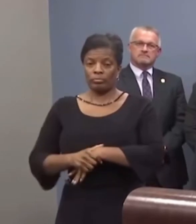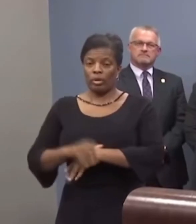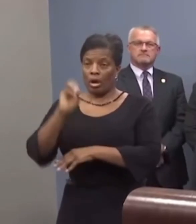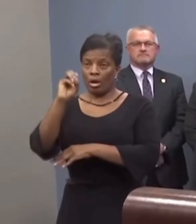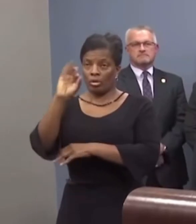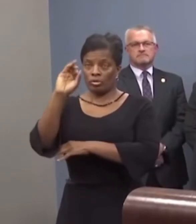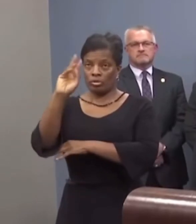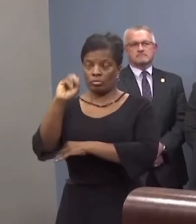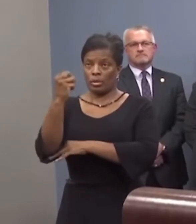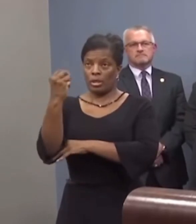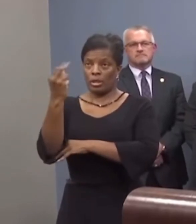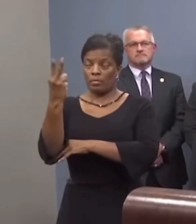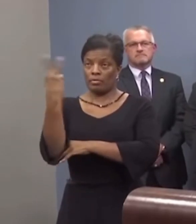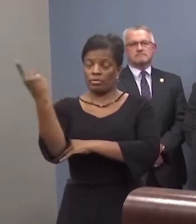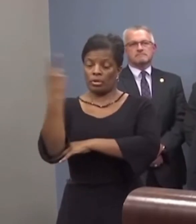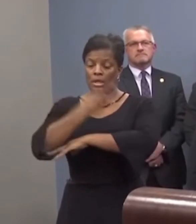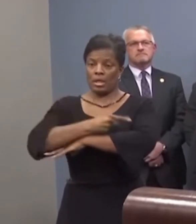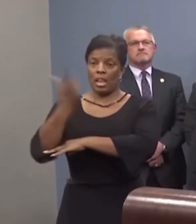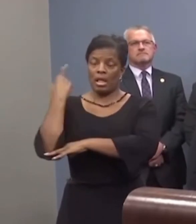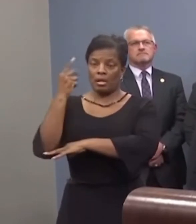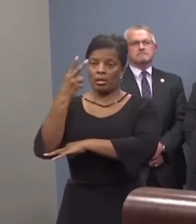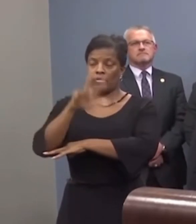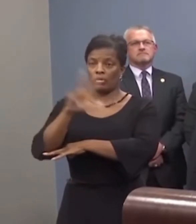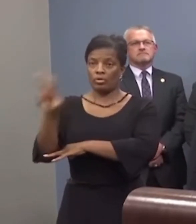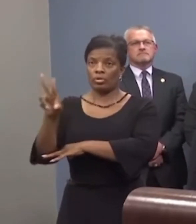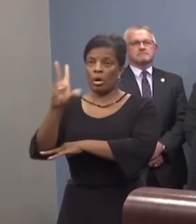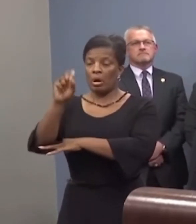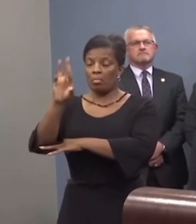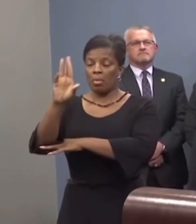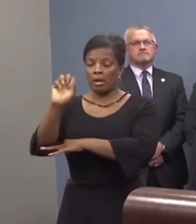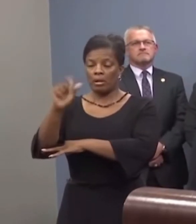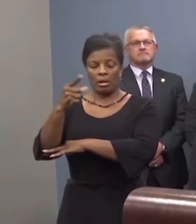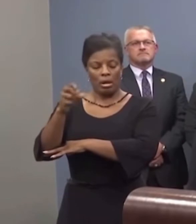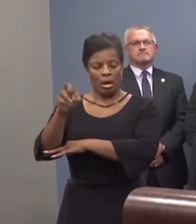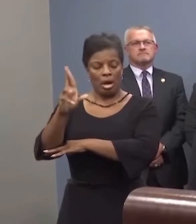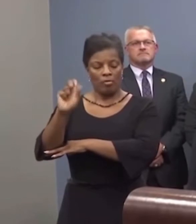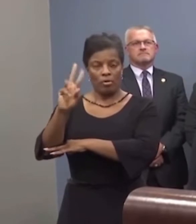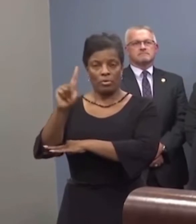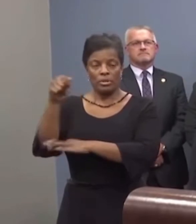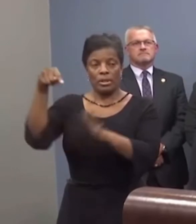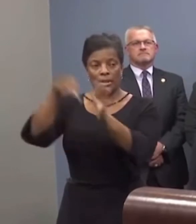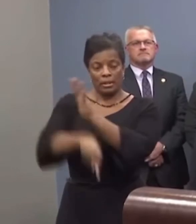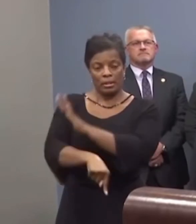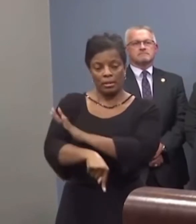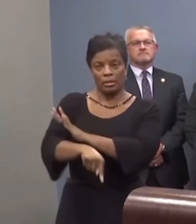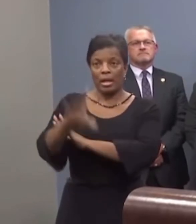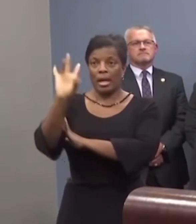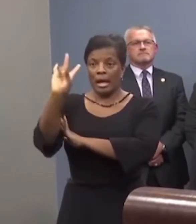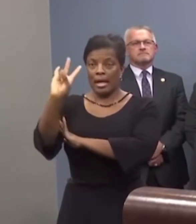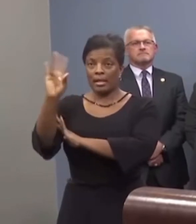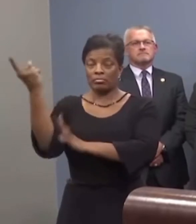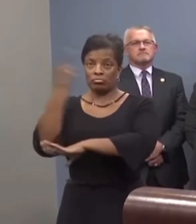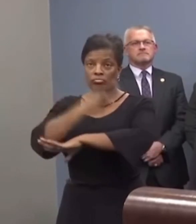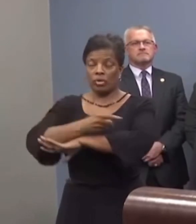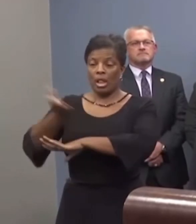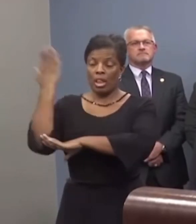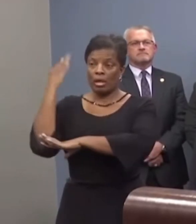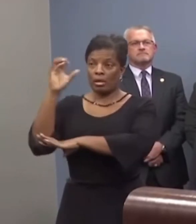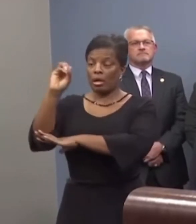11th, two days later, 32-year-old Monica Hoffa was murdered. Eight days later, on October 19th, Anthony